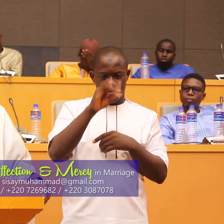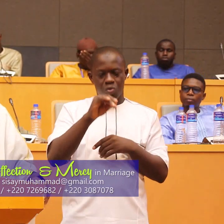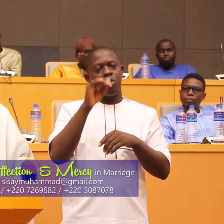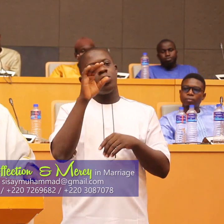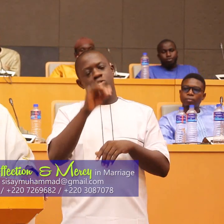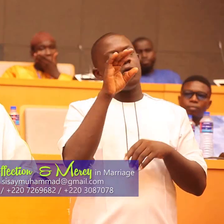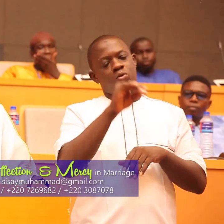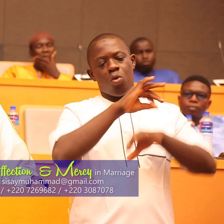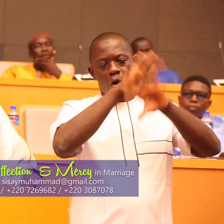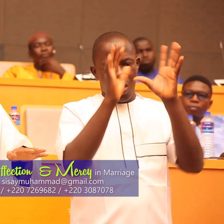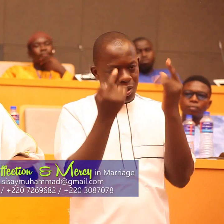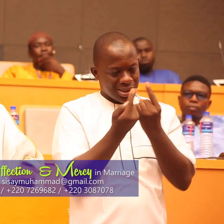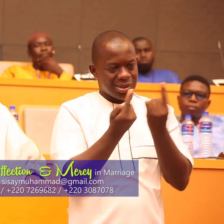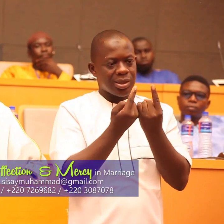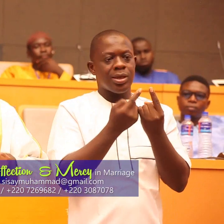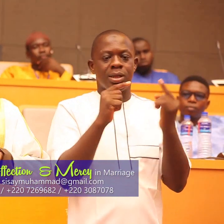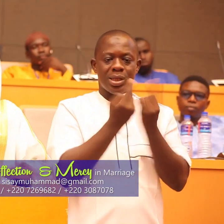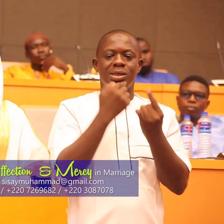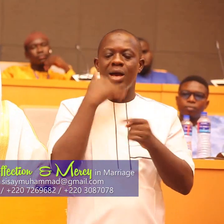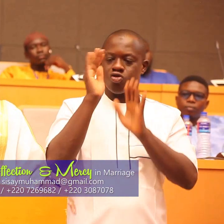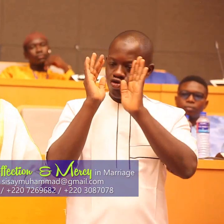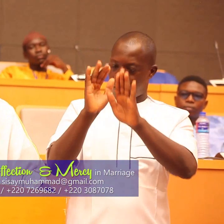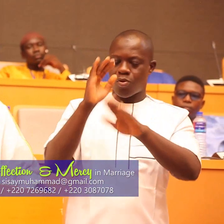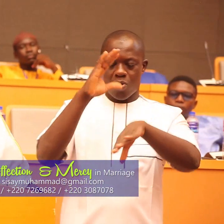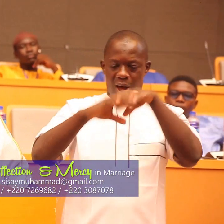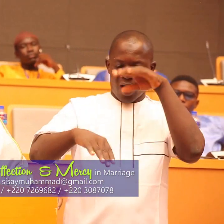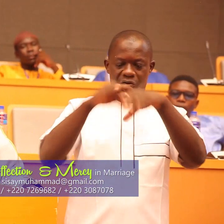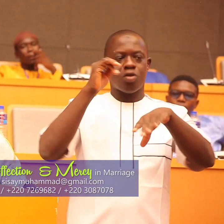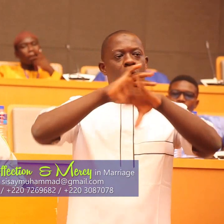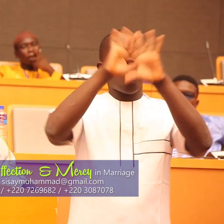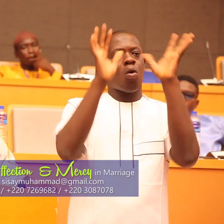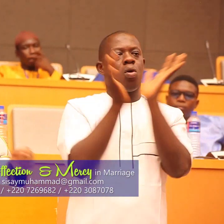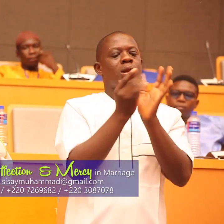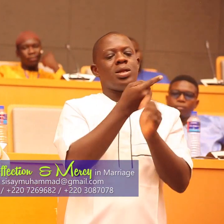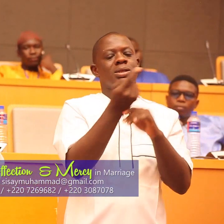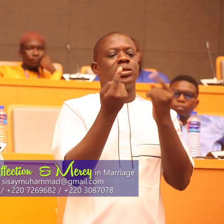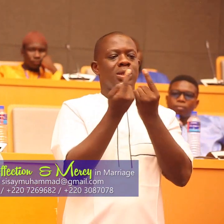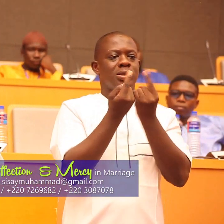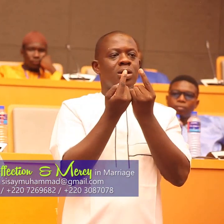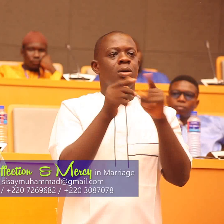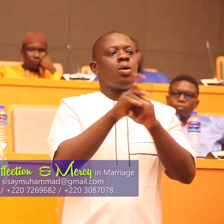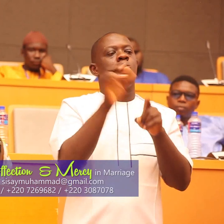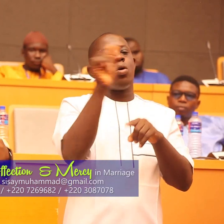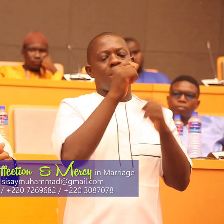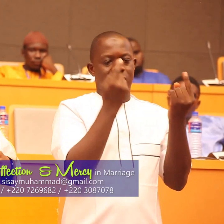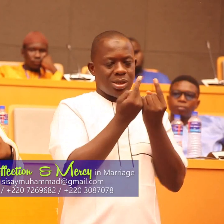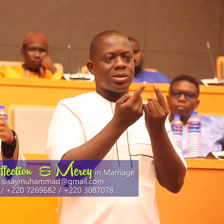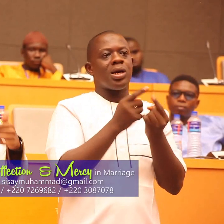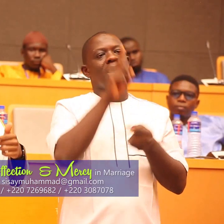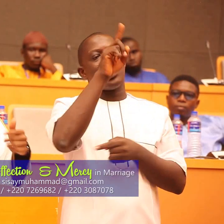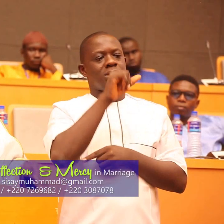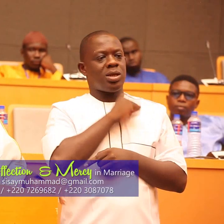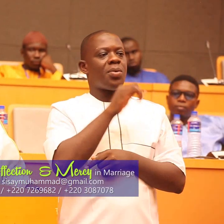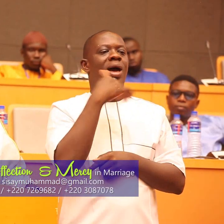things and things he stop you from doing you avoid all those things not only that among the things that allah subhanahu wa ta'ala